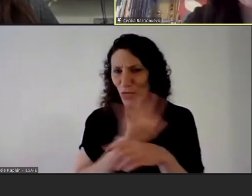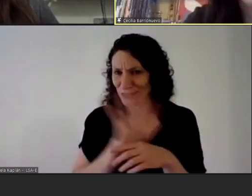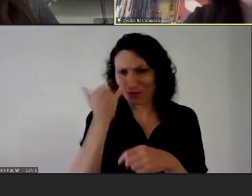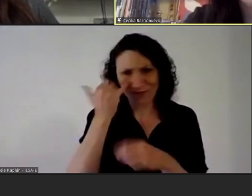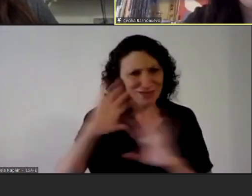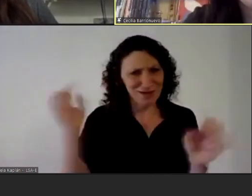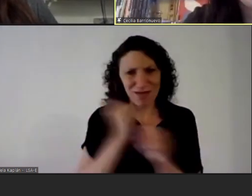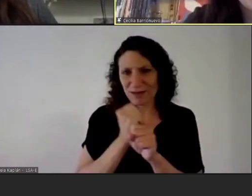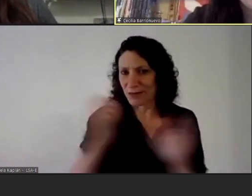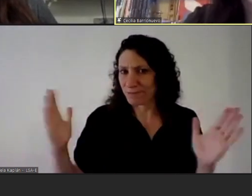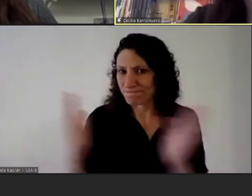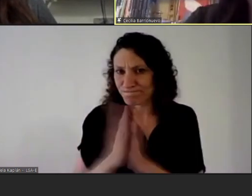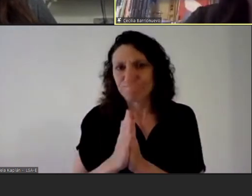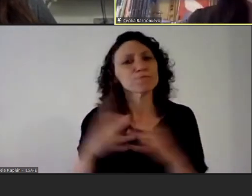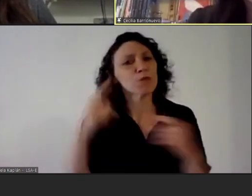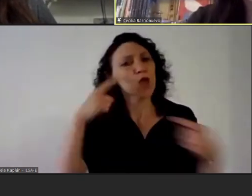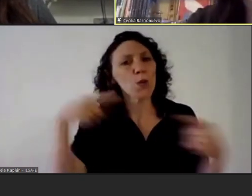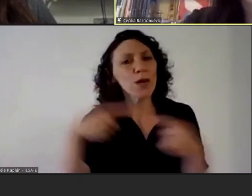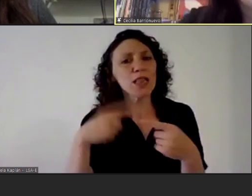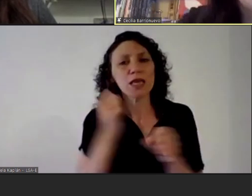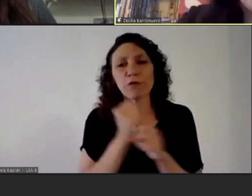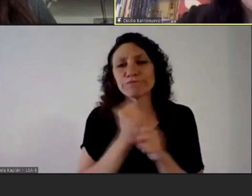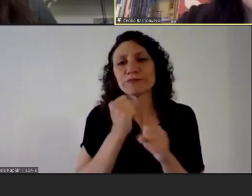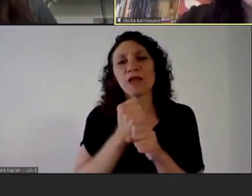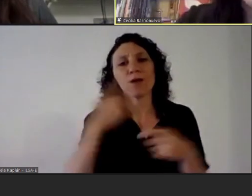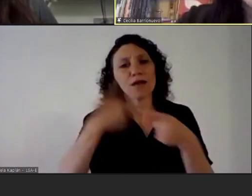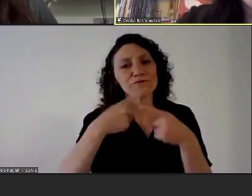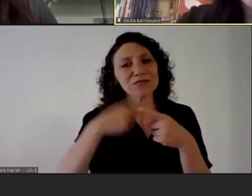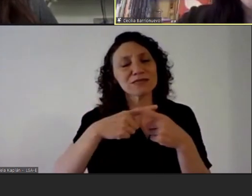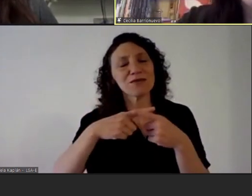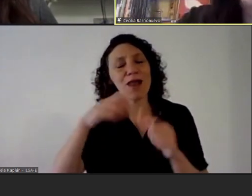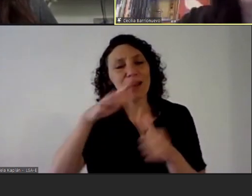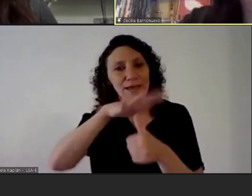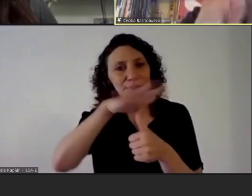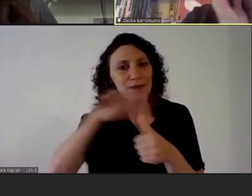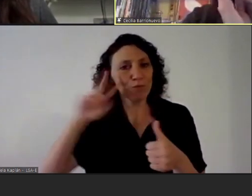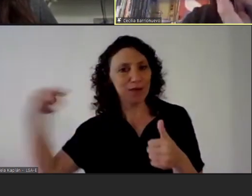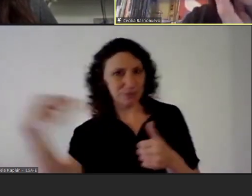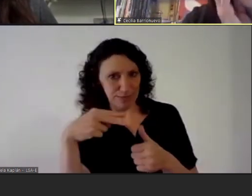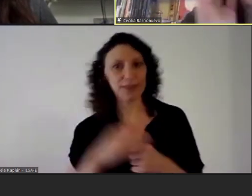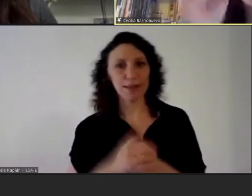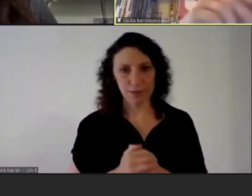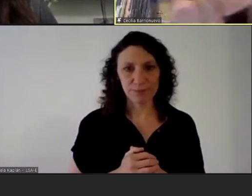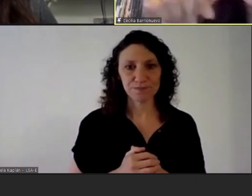of the national film institute to work with the gender perspective in the festival i would like to